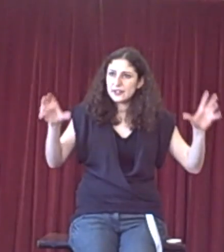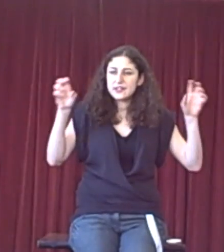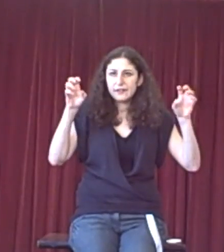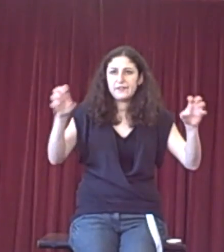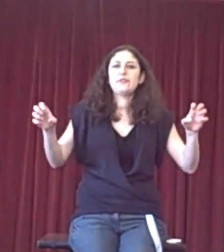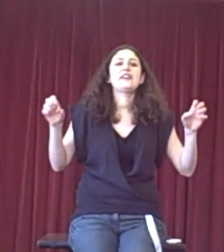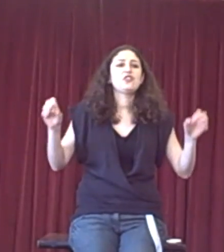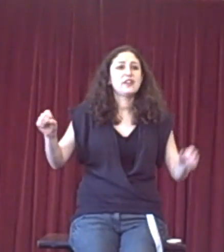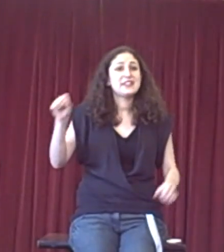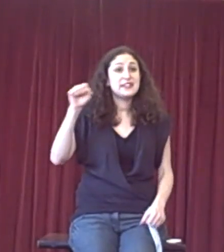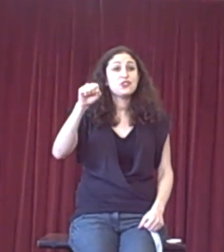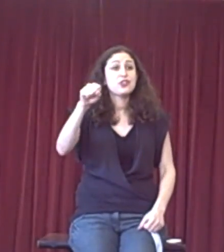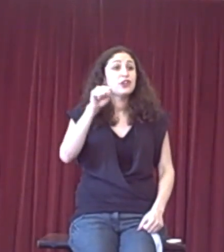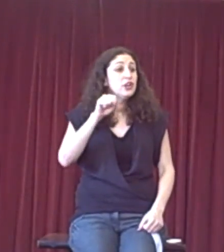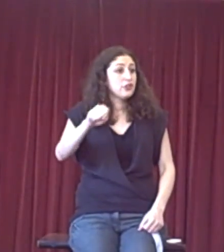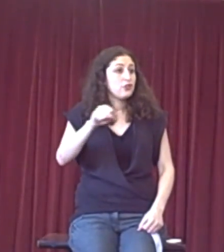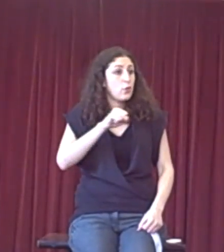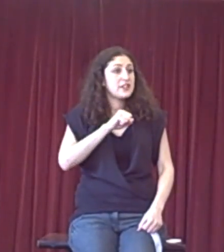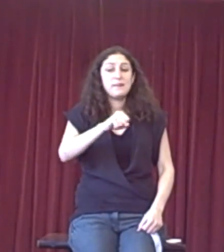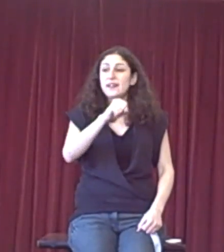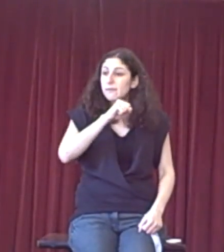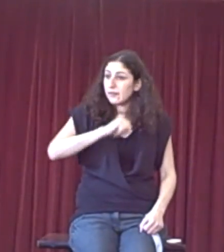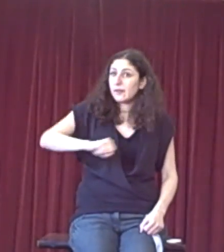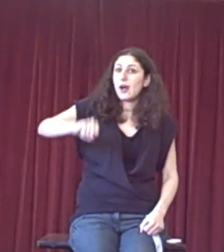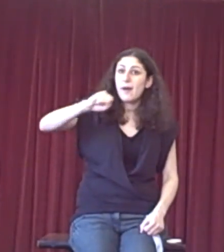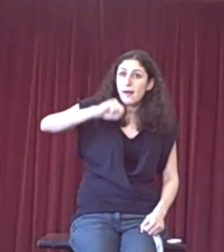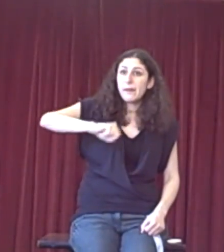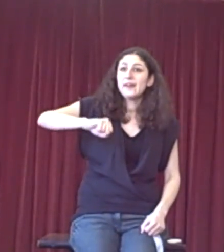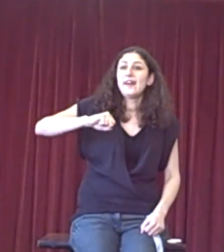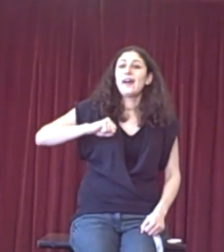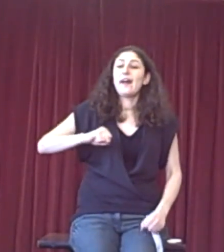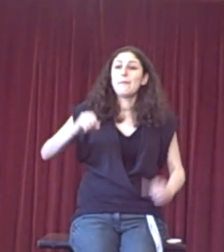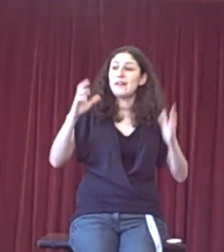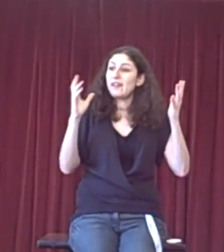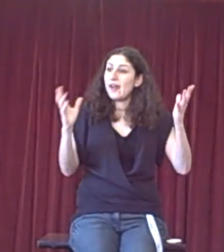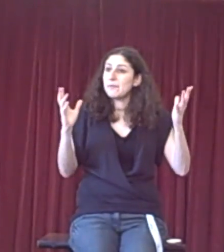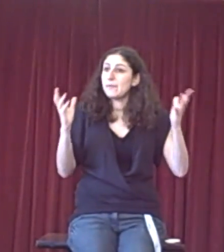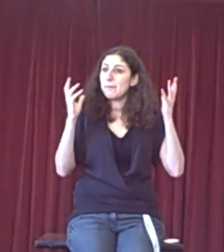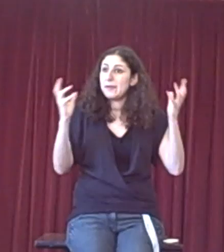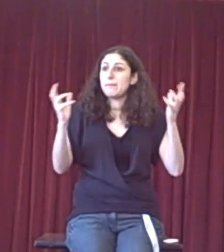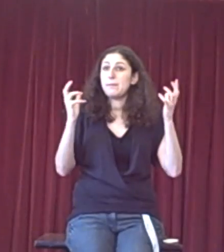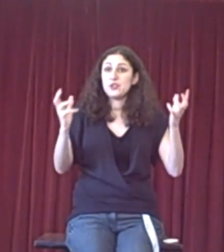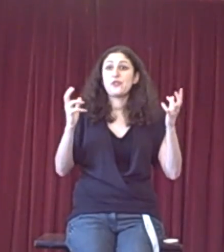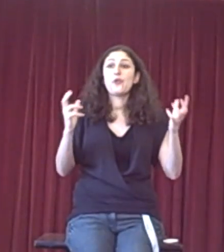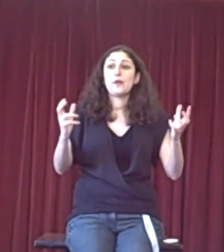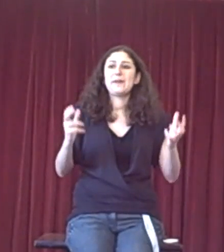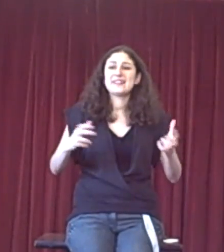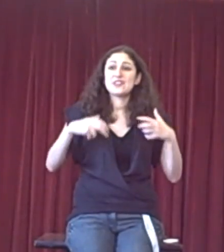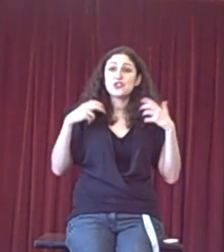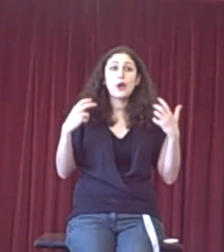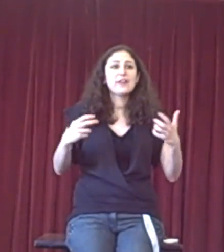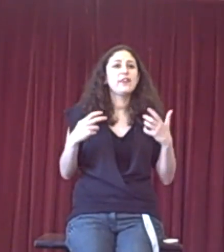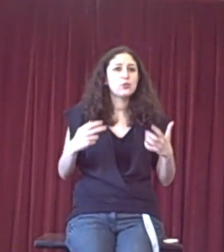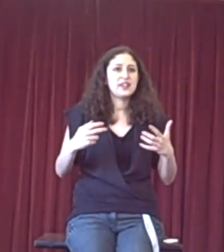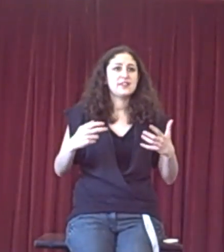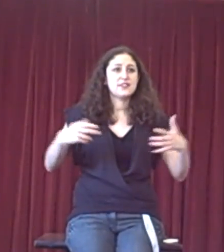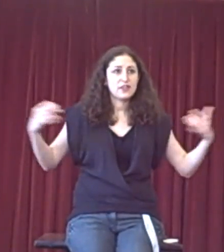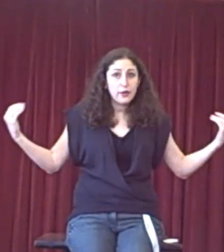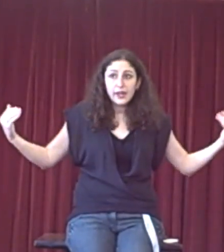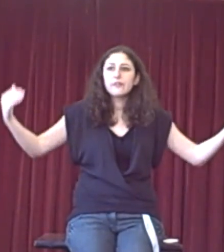those kind of foundation ideas, should always be come up and be pushed forward. Because it's showing the audience that they're going to